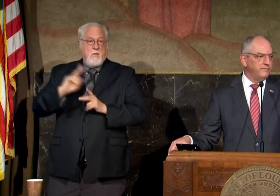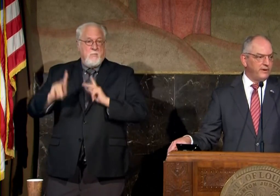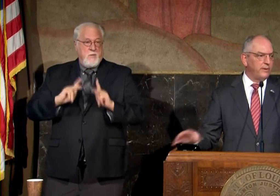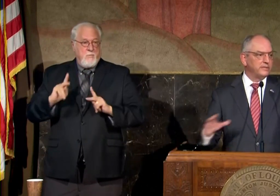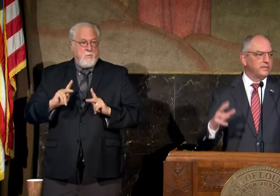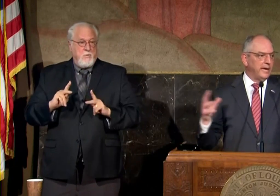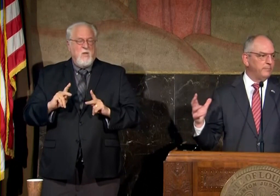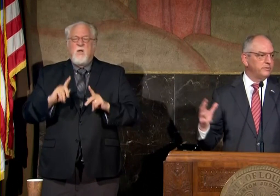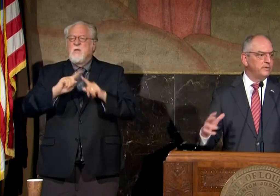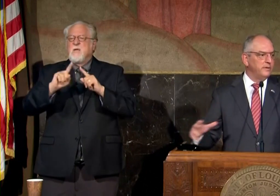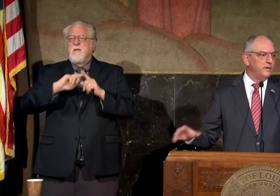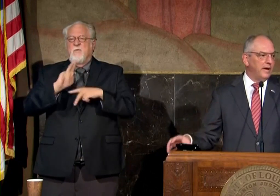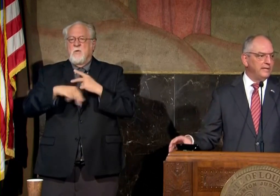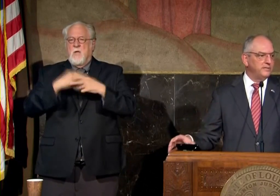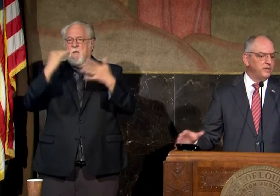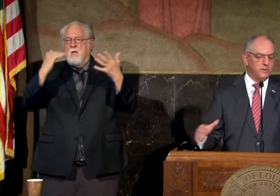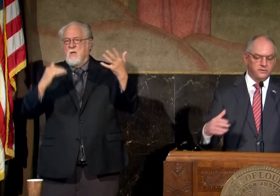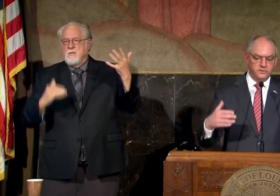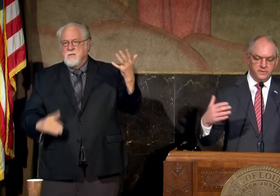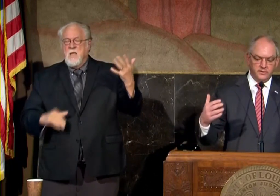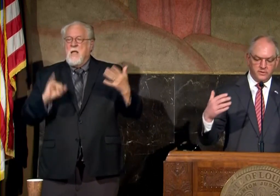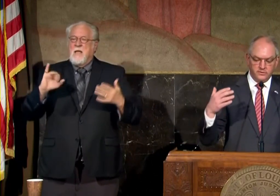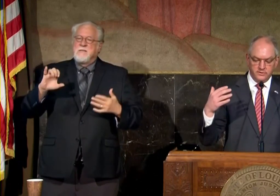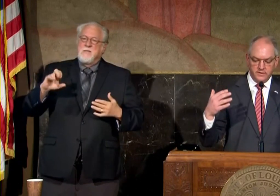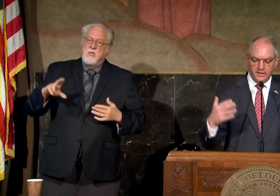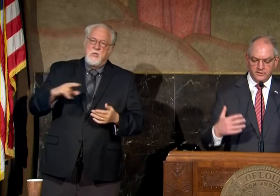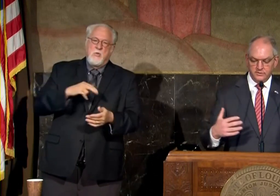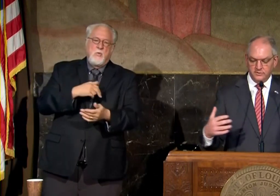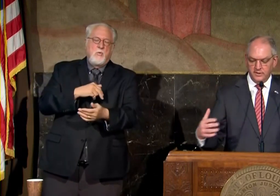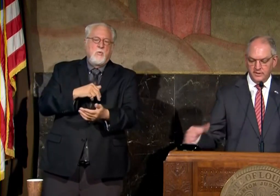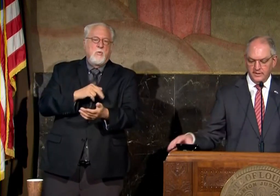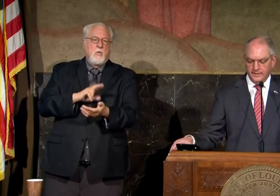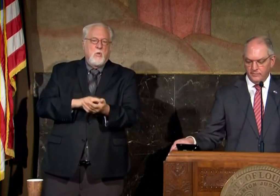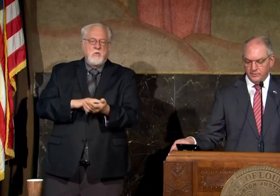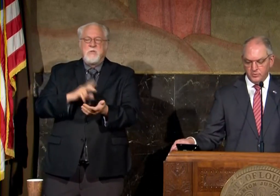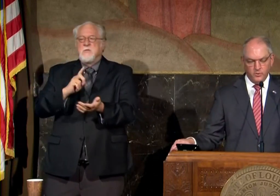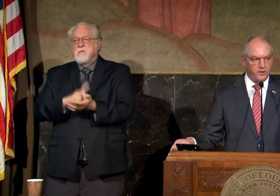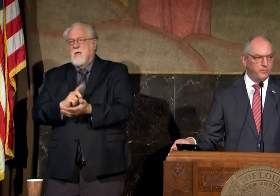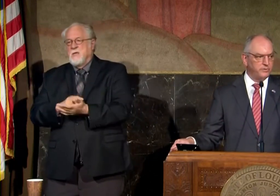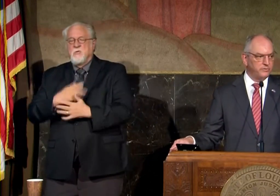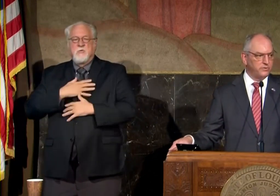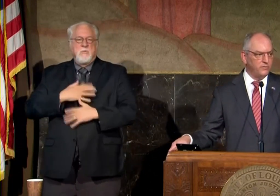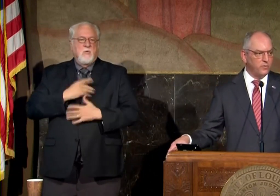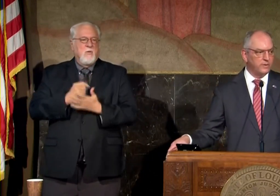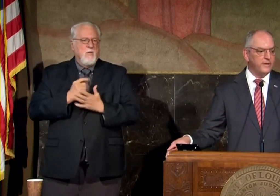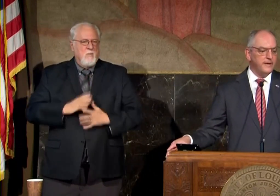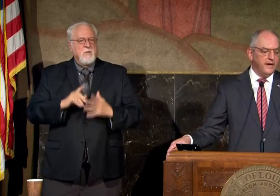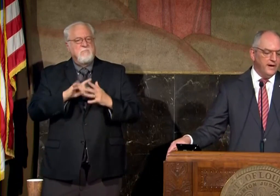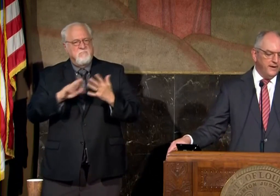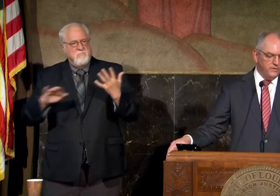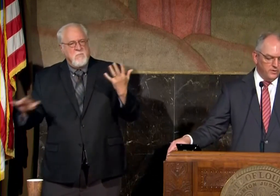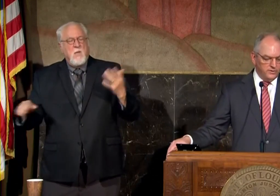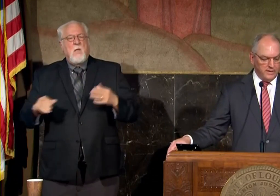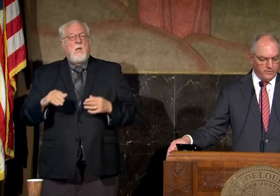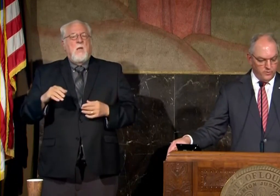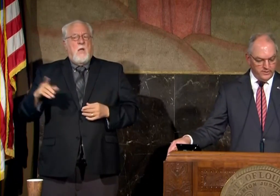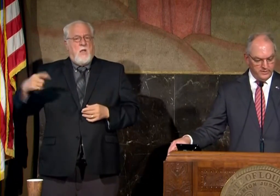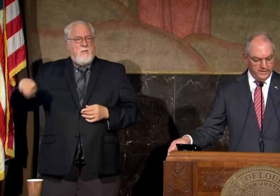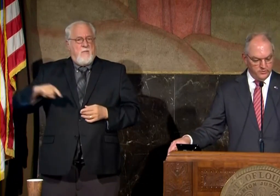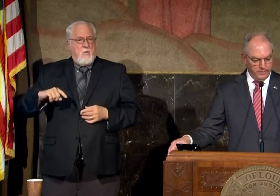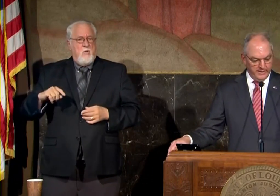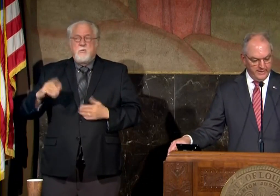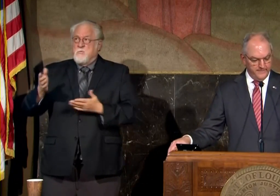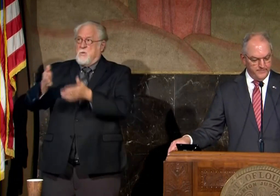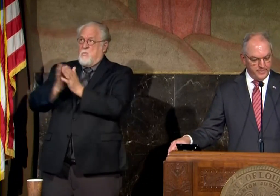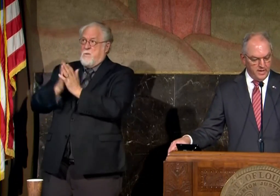of various types icu nurses other nurses doctors and respiratory therapists and so forth though that request